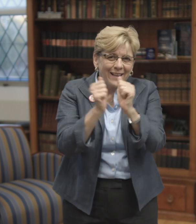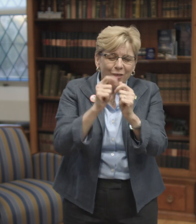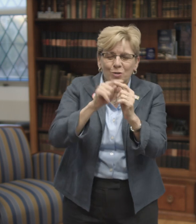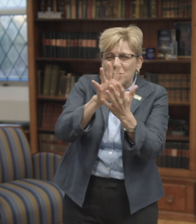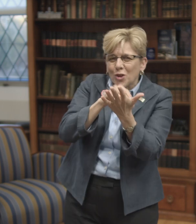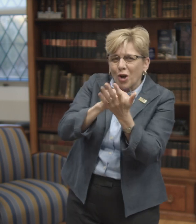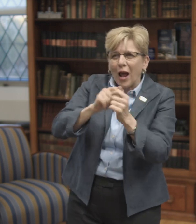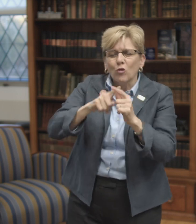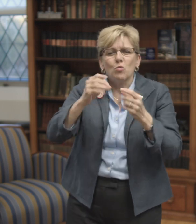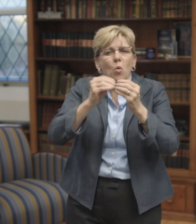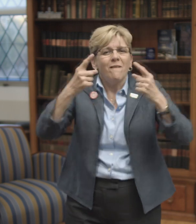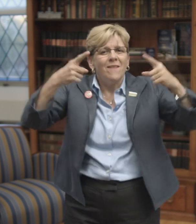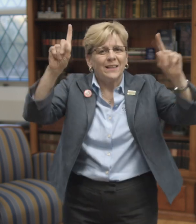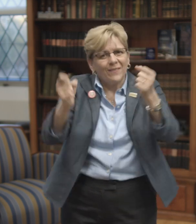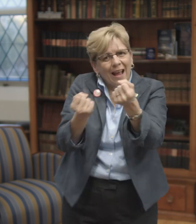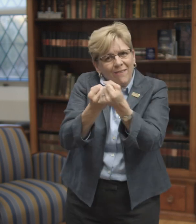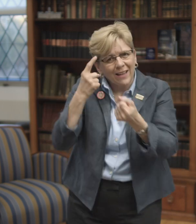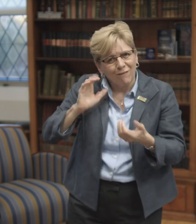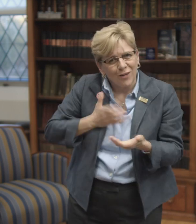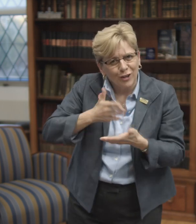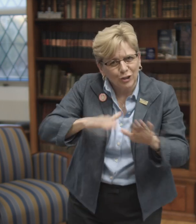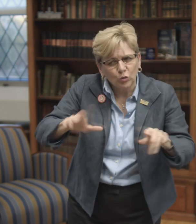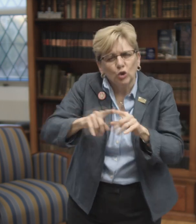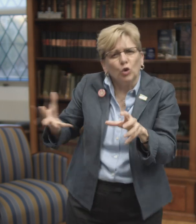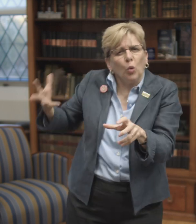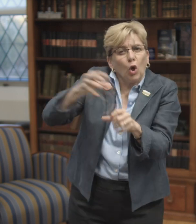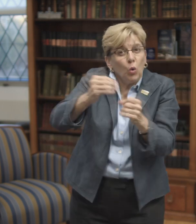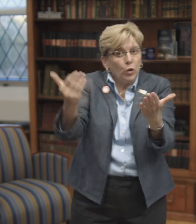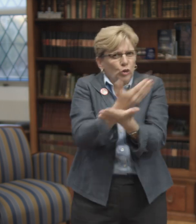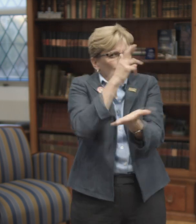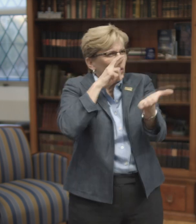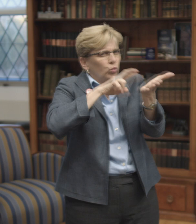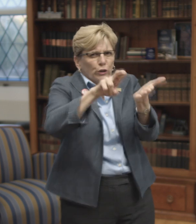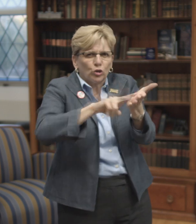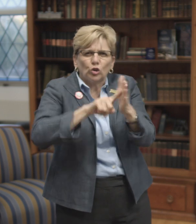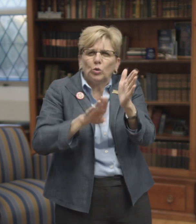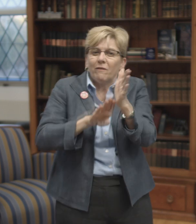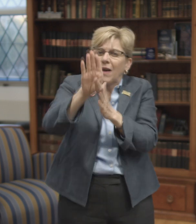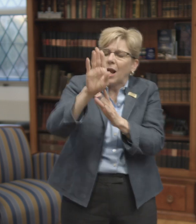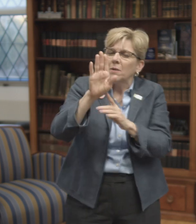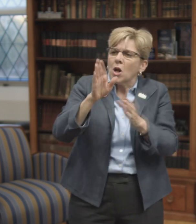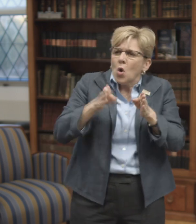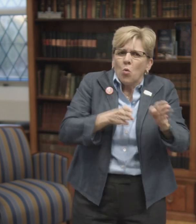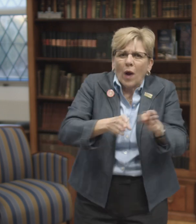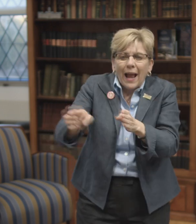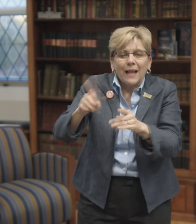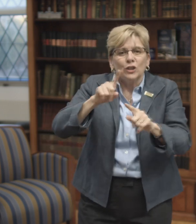Let's work together to learn how we can be more effective in advocating for our children, including new research and developments,